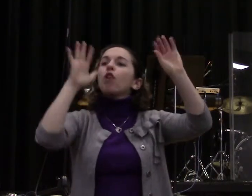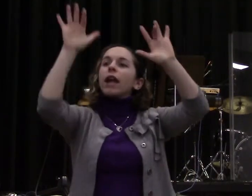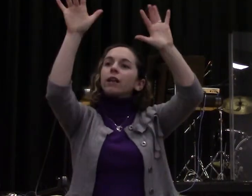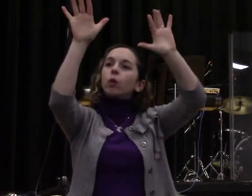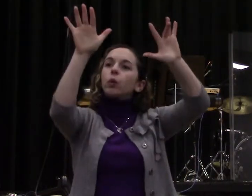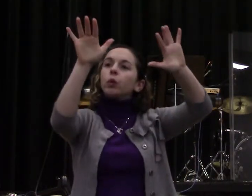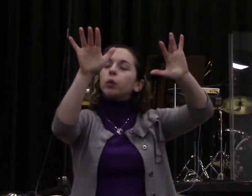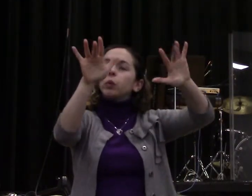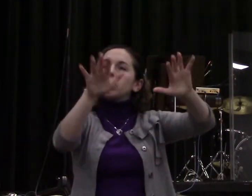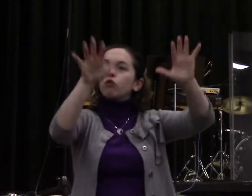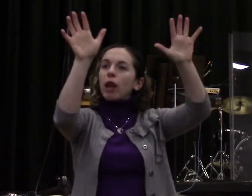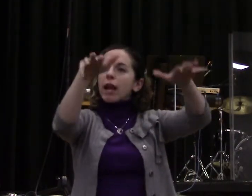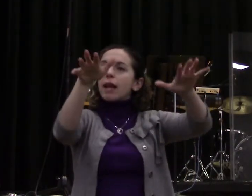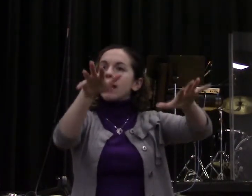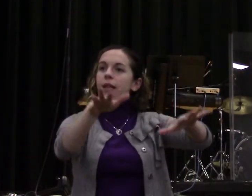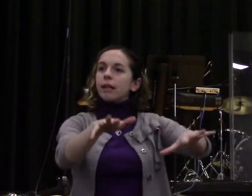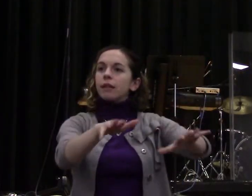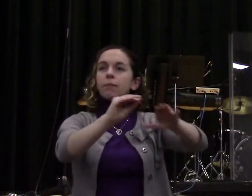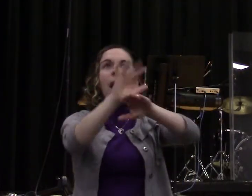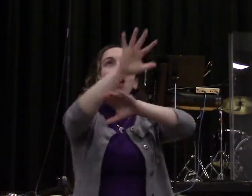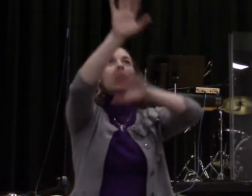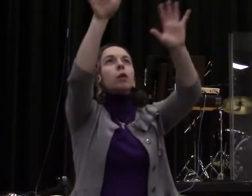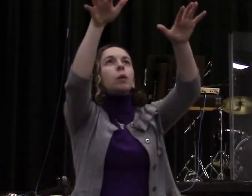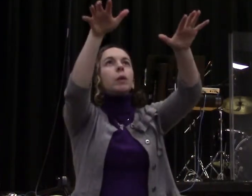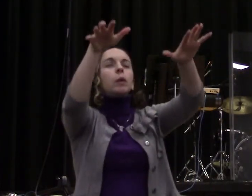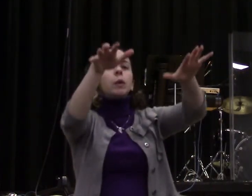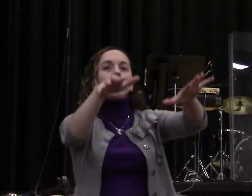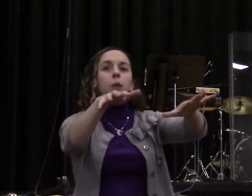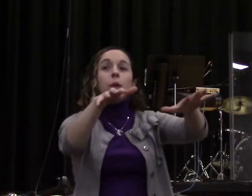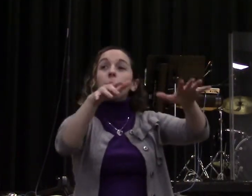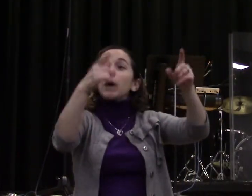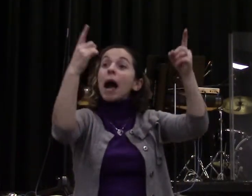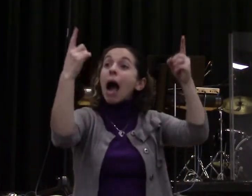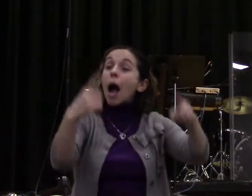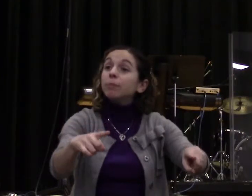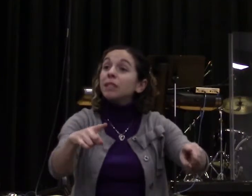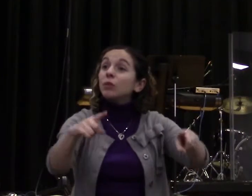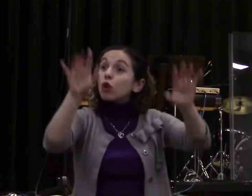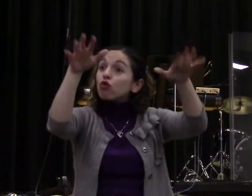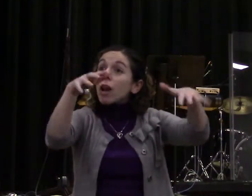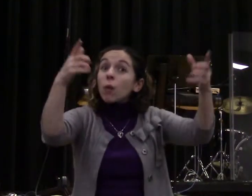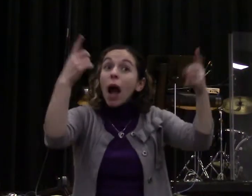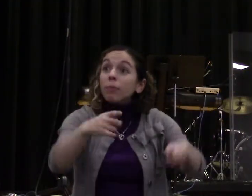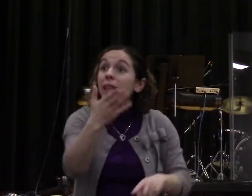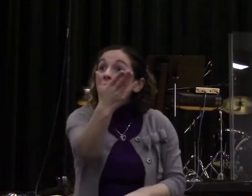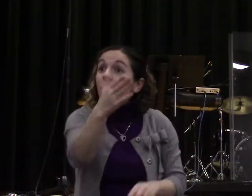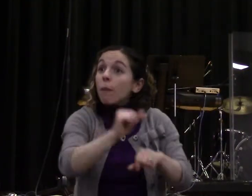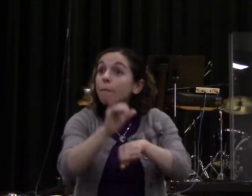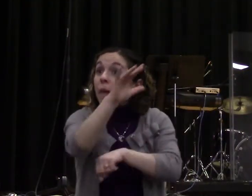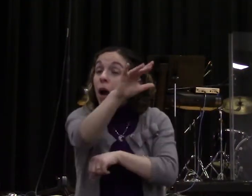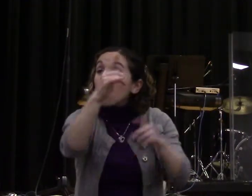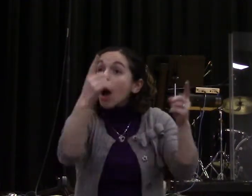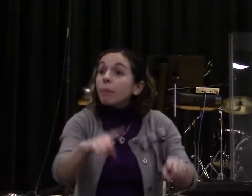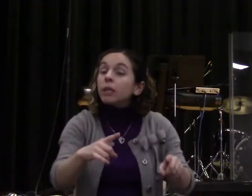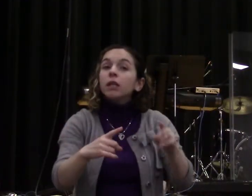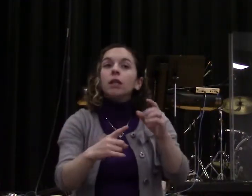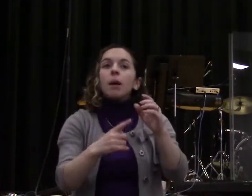part of Israel. And so powerful as brothers getting together in unity. It's like the anointing on the high priest